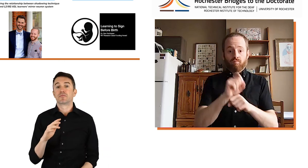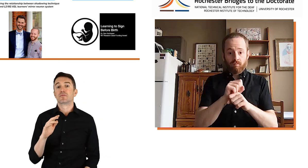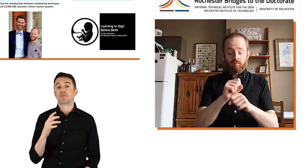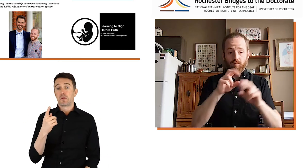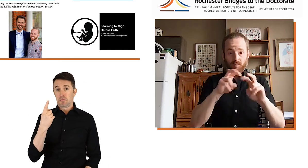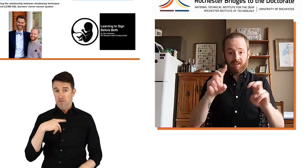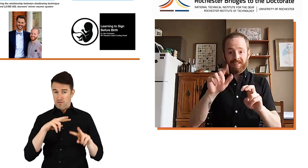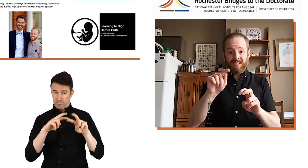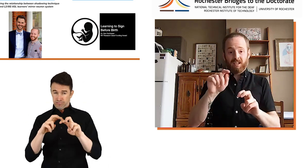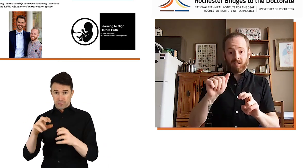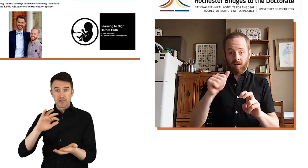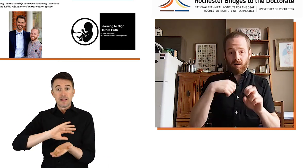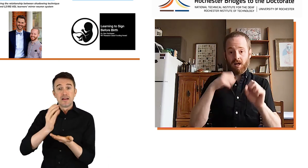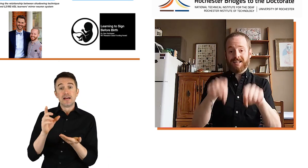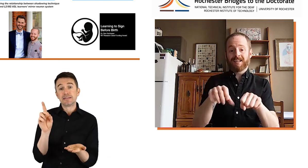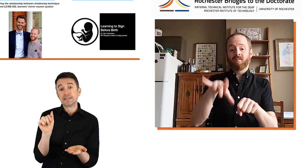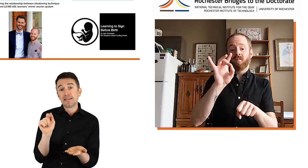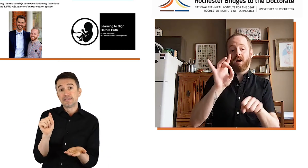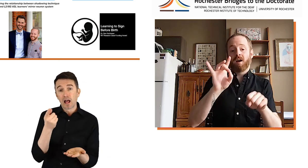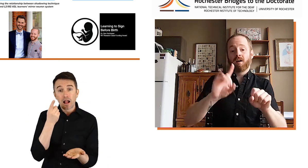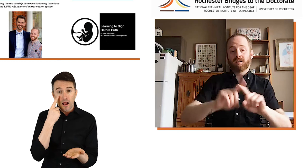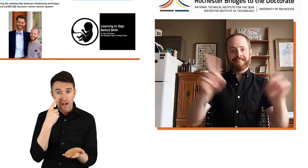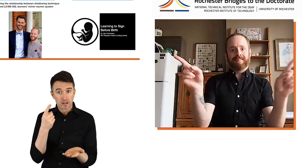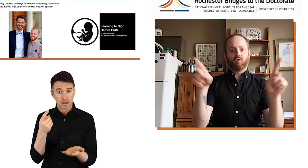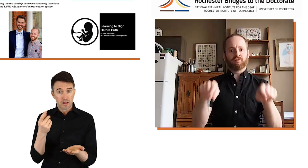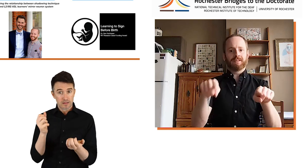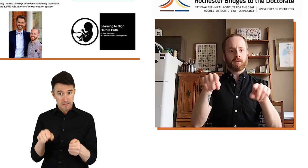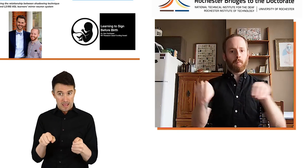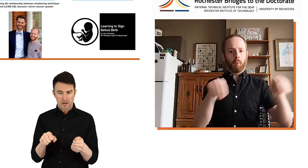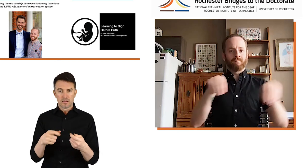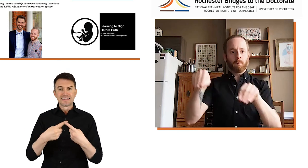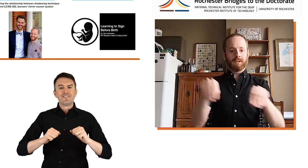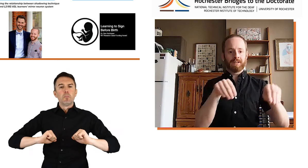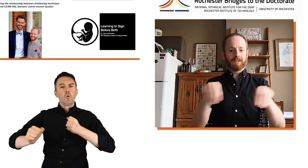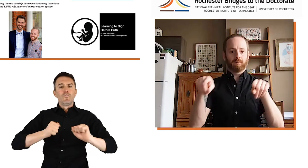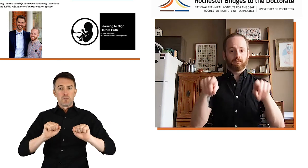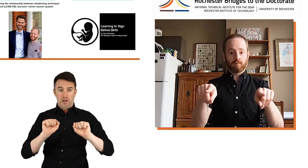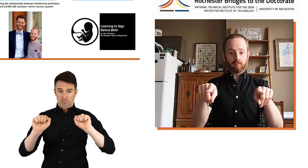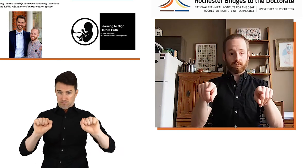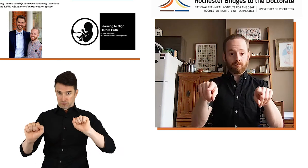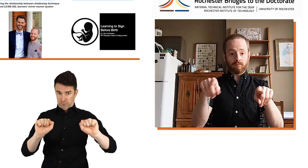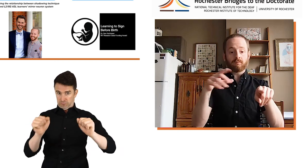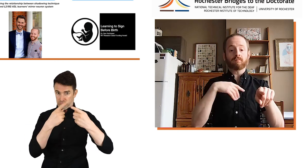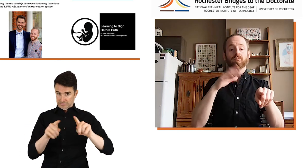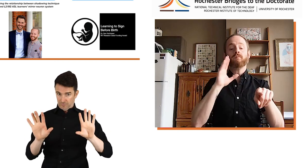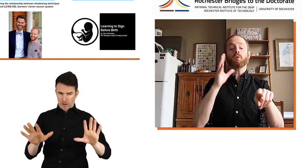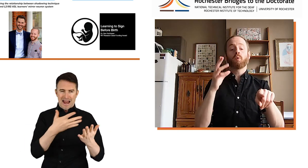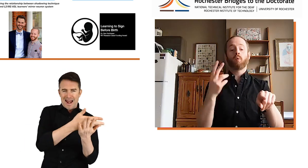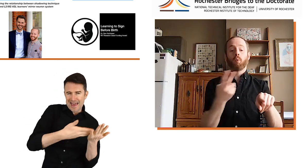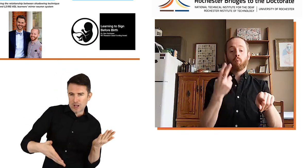and then see if we can capture the data and analyze it in such a way that we can see a difference in movement.